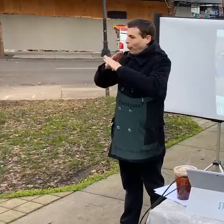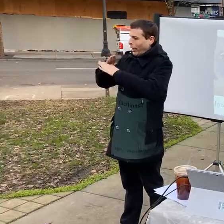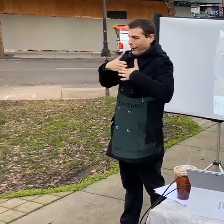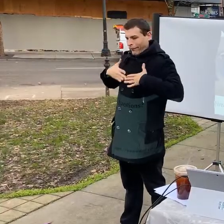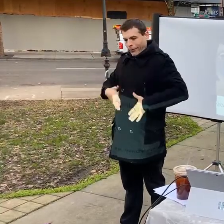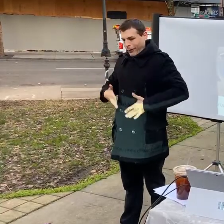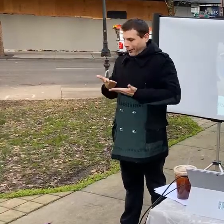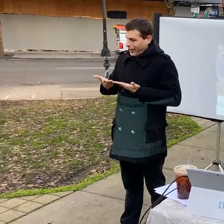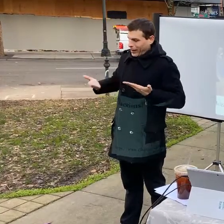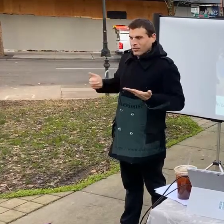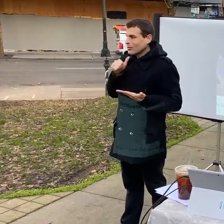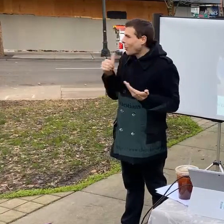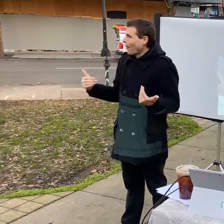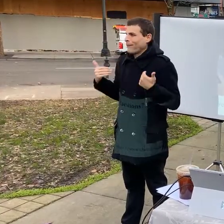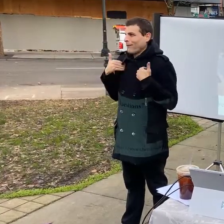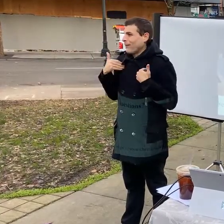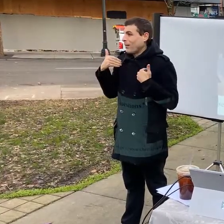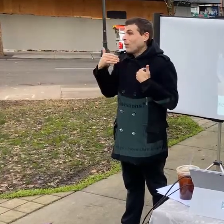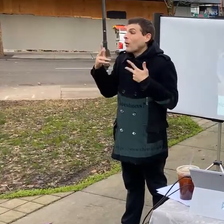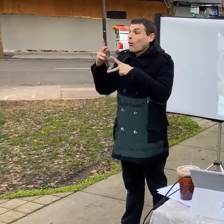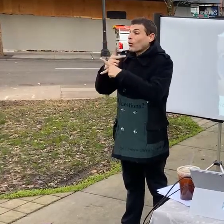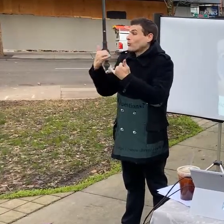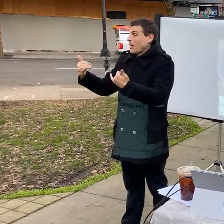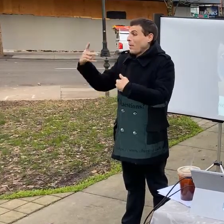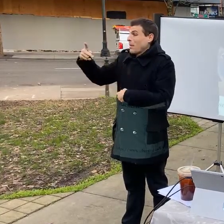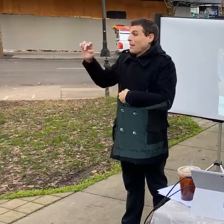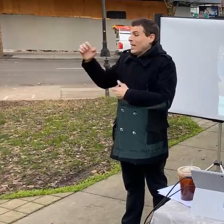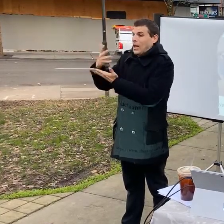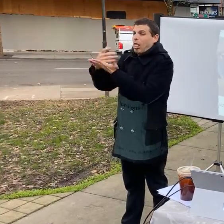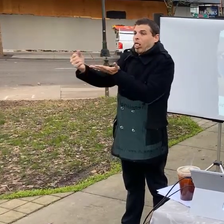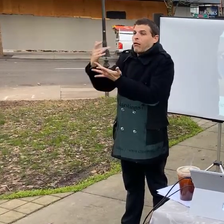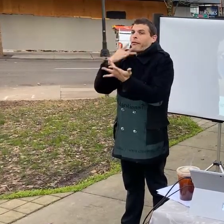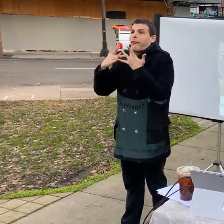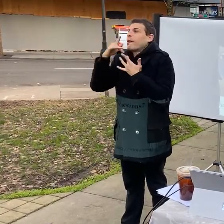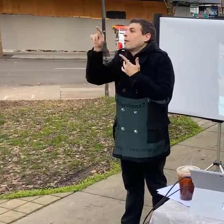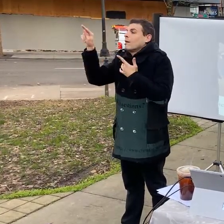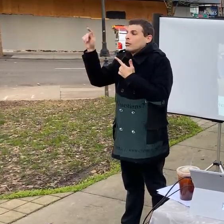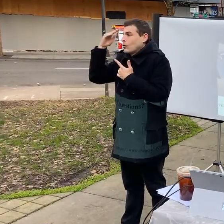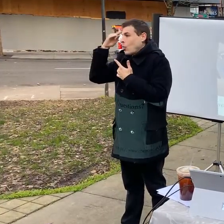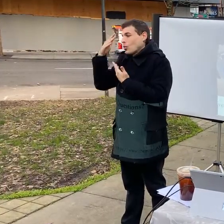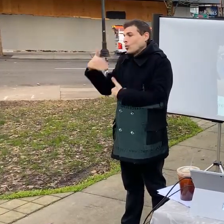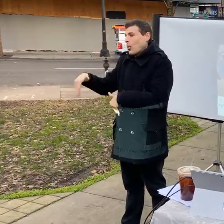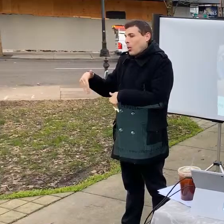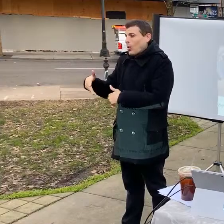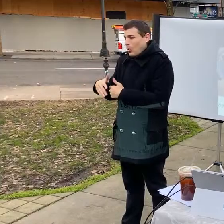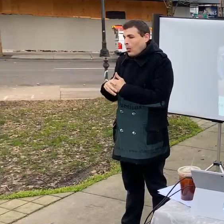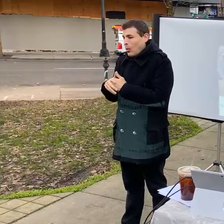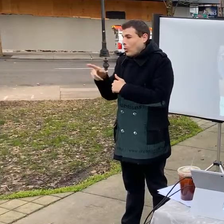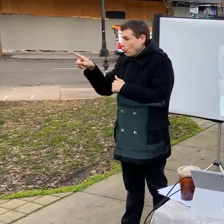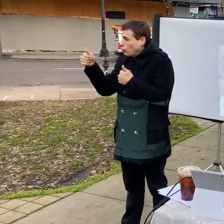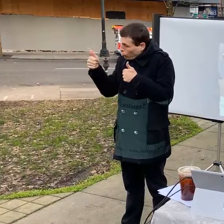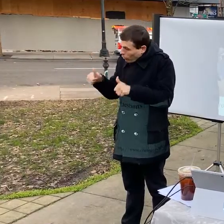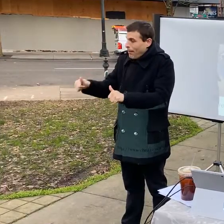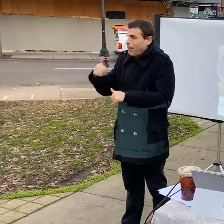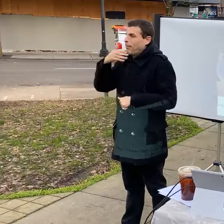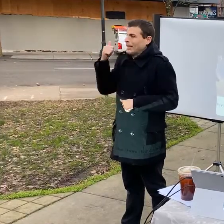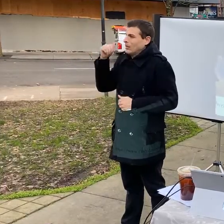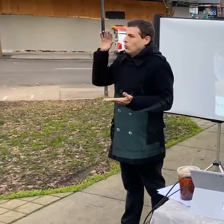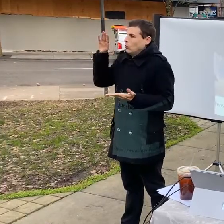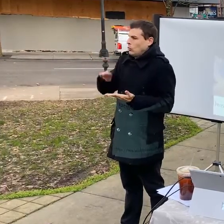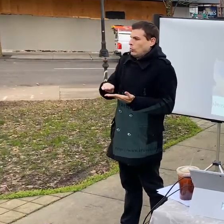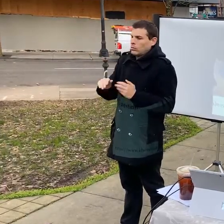of like the run on protective equipment right now so um i think the important thing is for everybody to manage and mitigate their risk